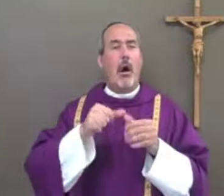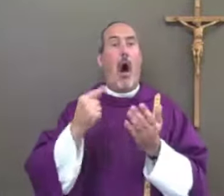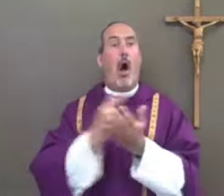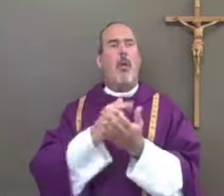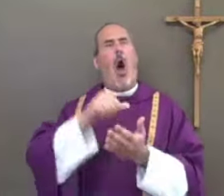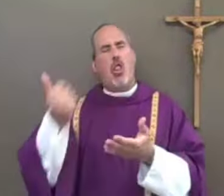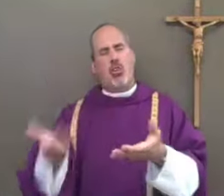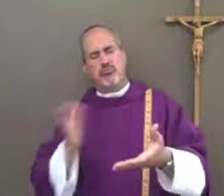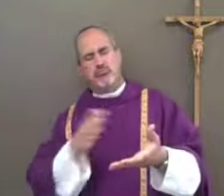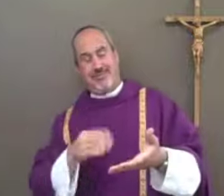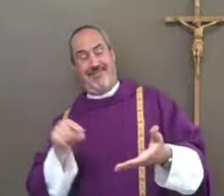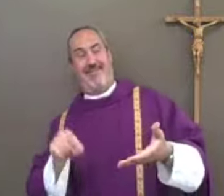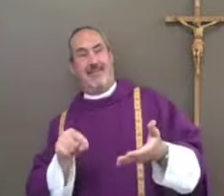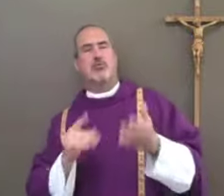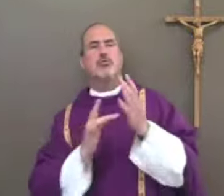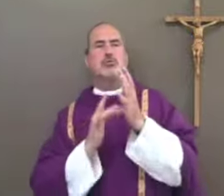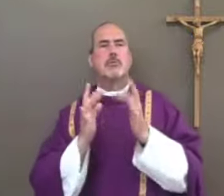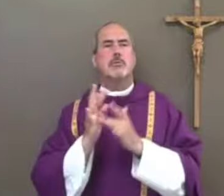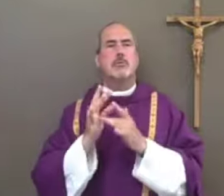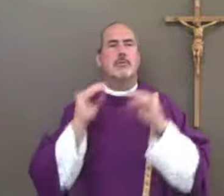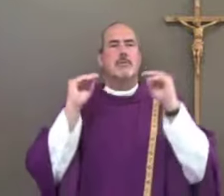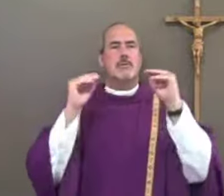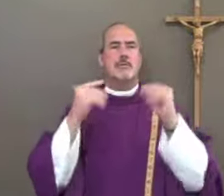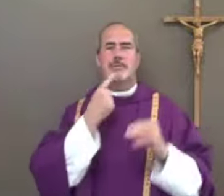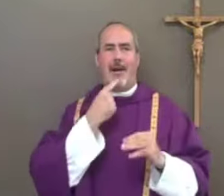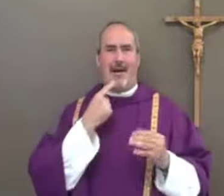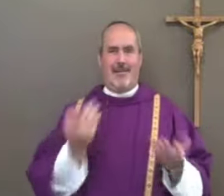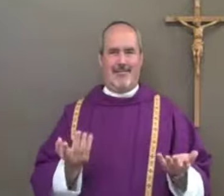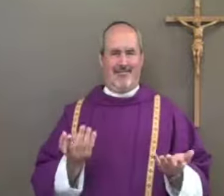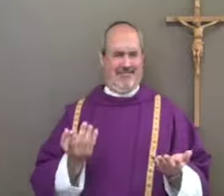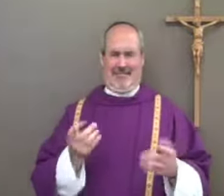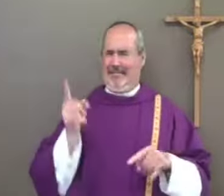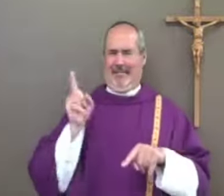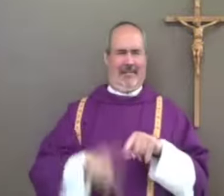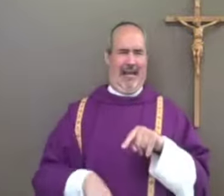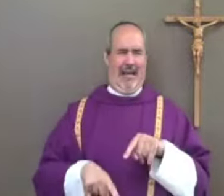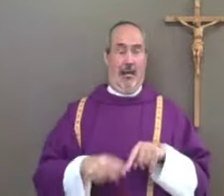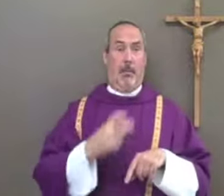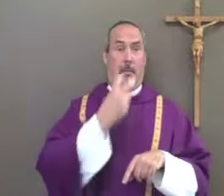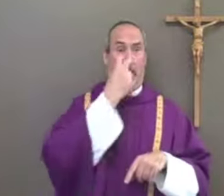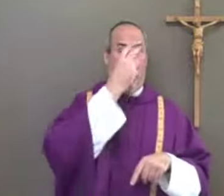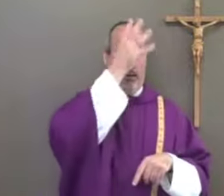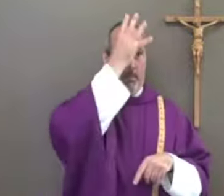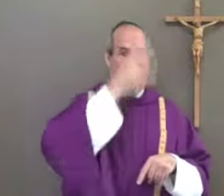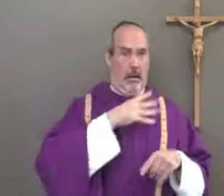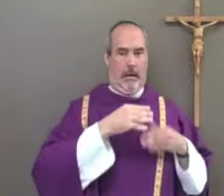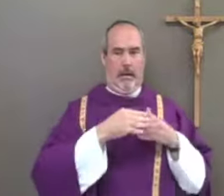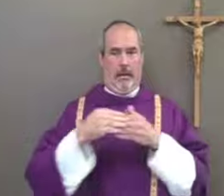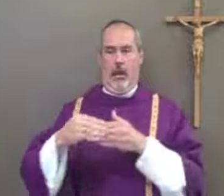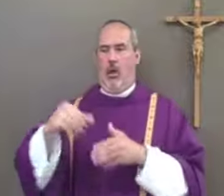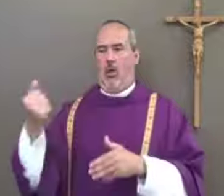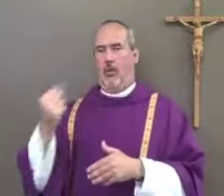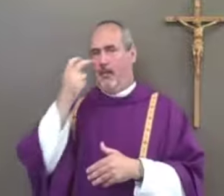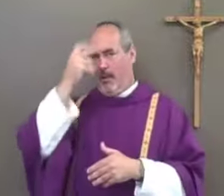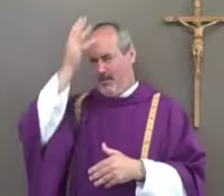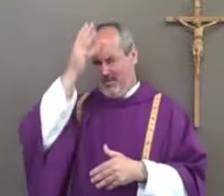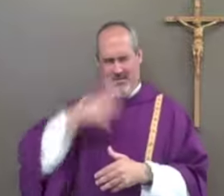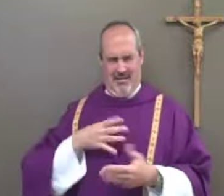If you remember in one of the other Gospels, there's a passage where Jesus says, a blind man can't help